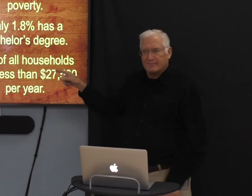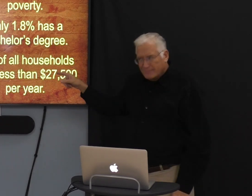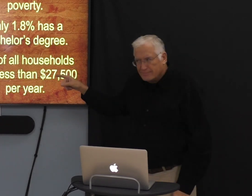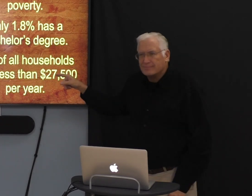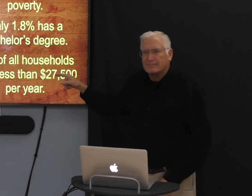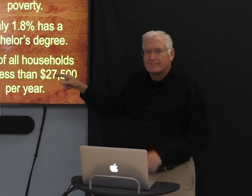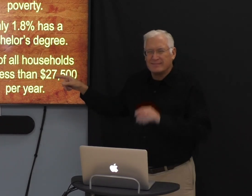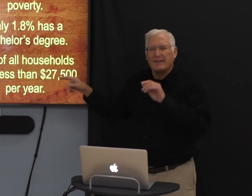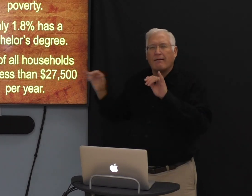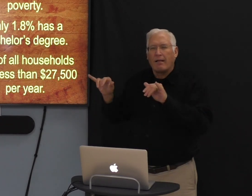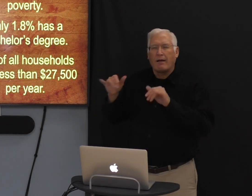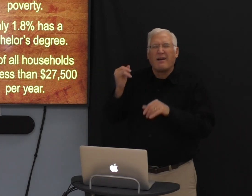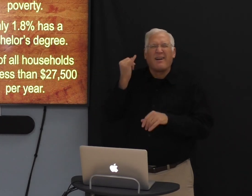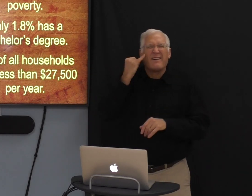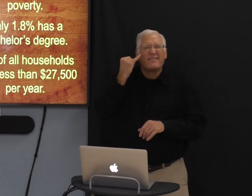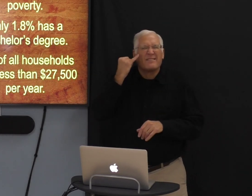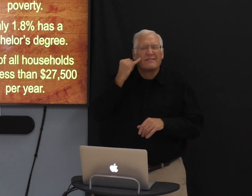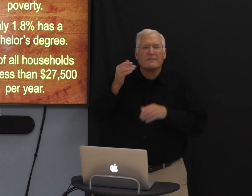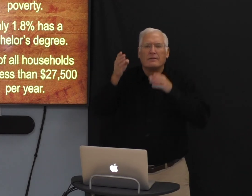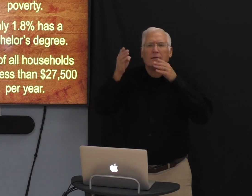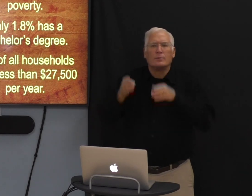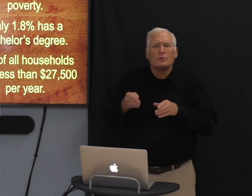This is not something old about this town.